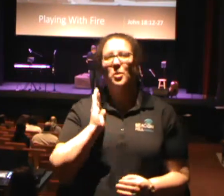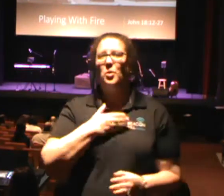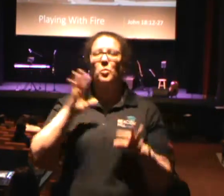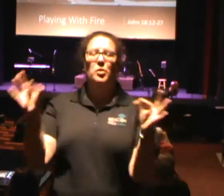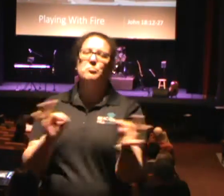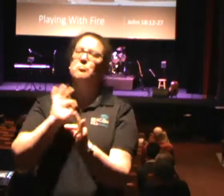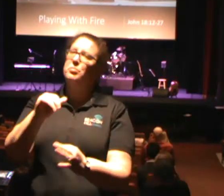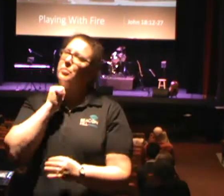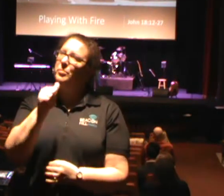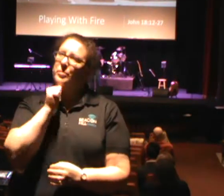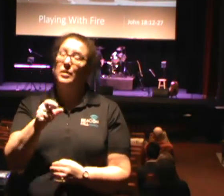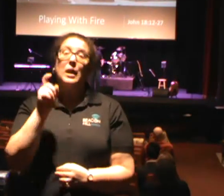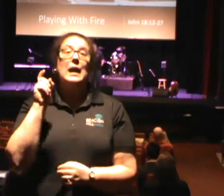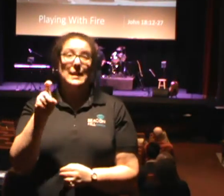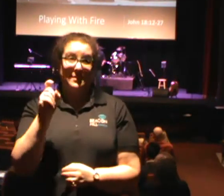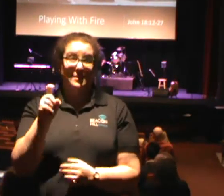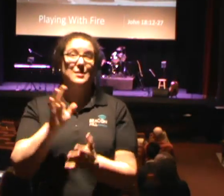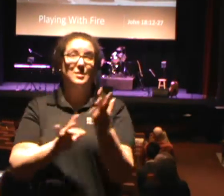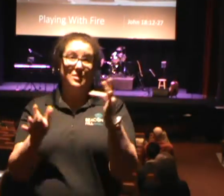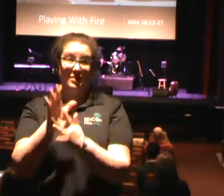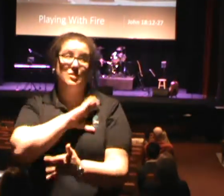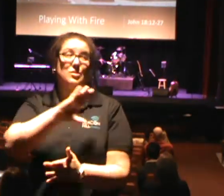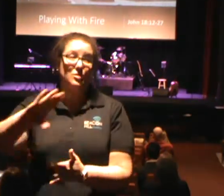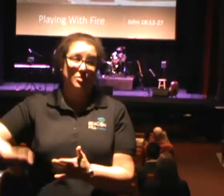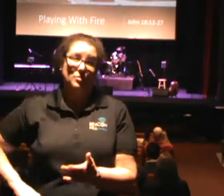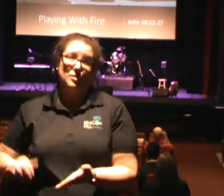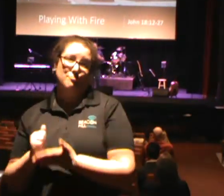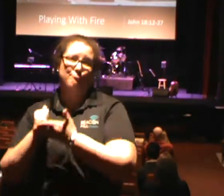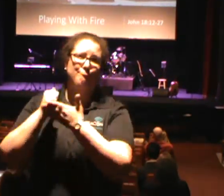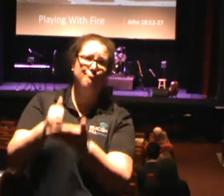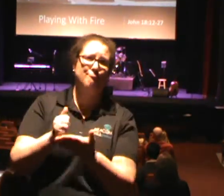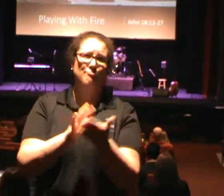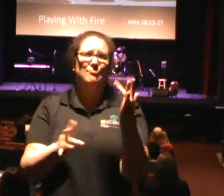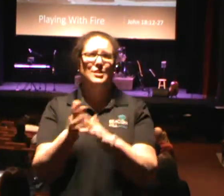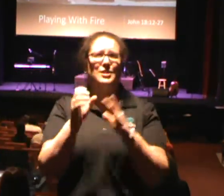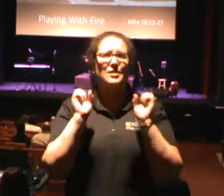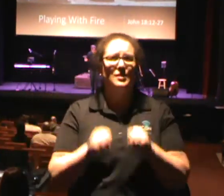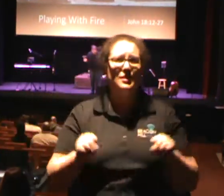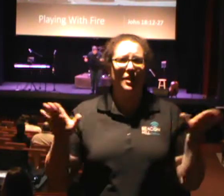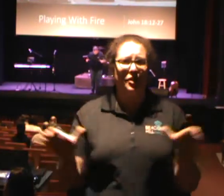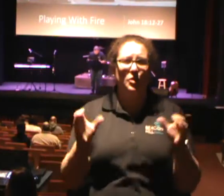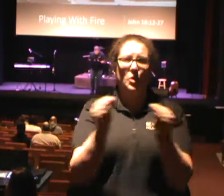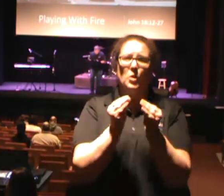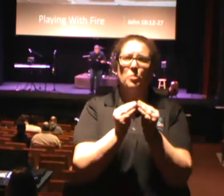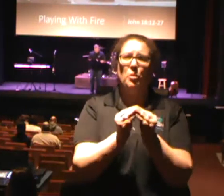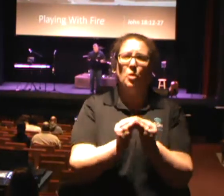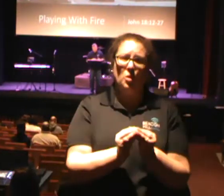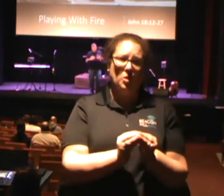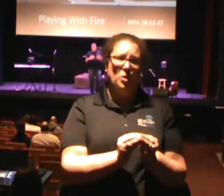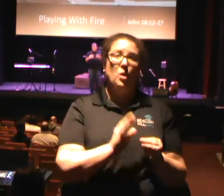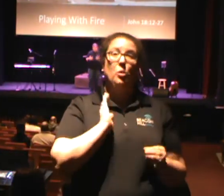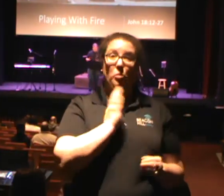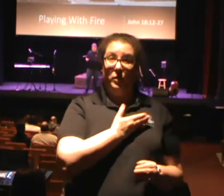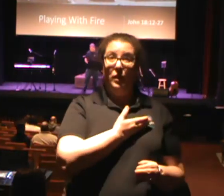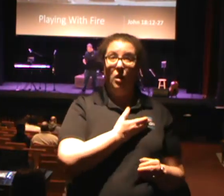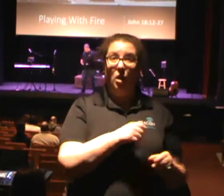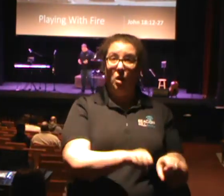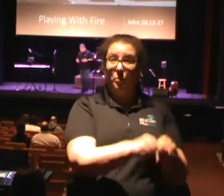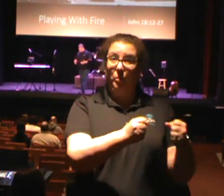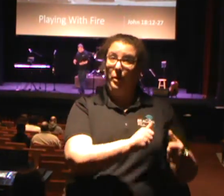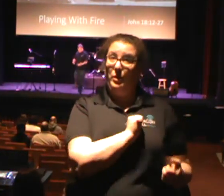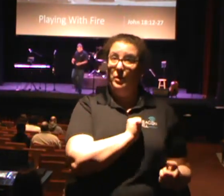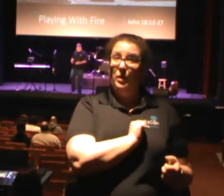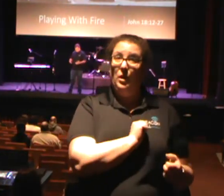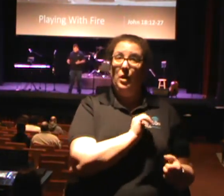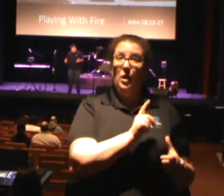to straighten us up, right? Jesus is able to do far more with our broken selves than we're able to do on our own. And so we're on mission here